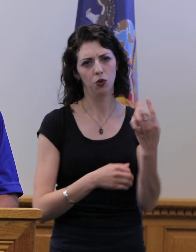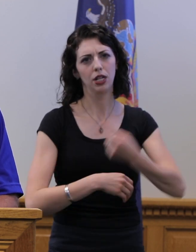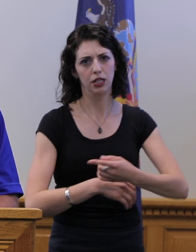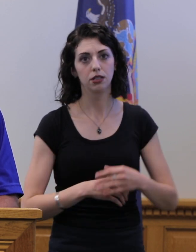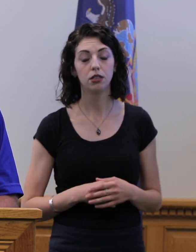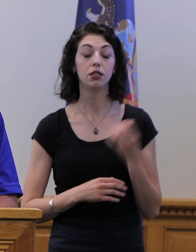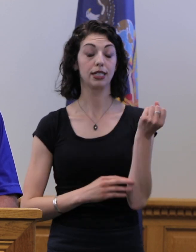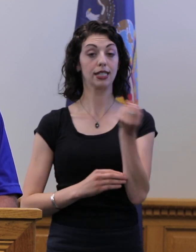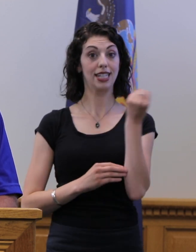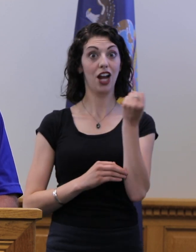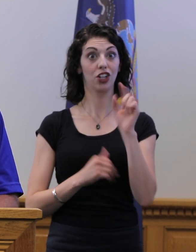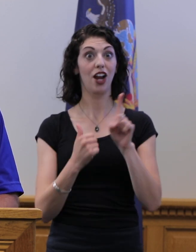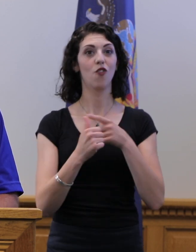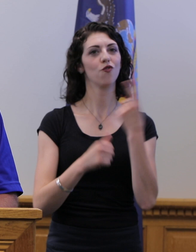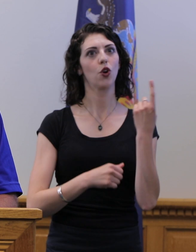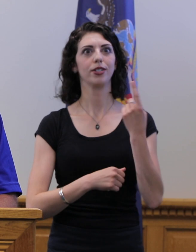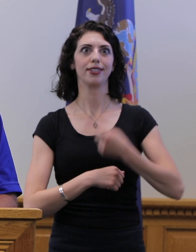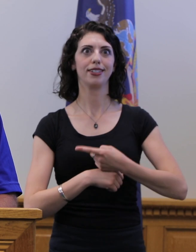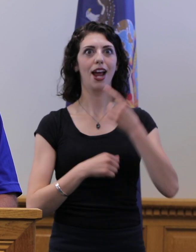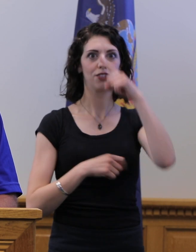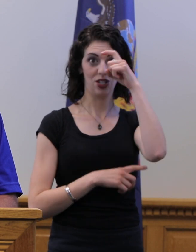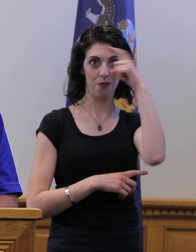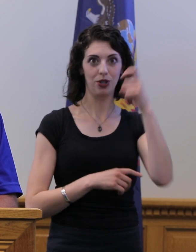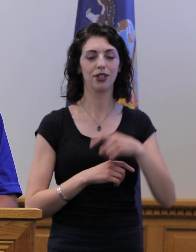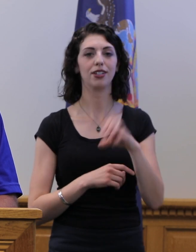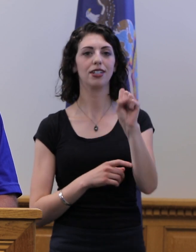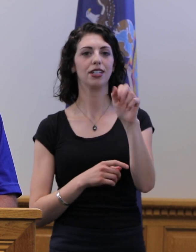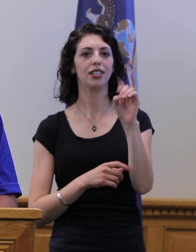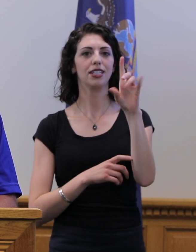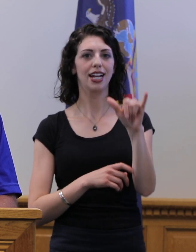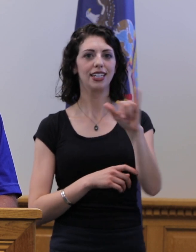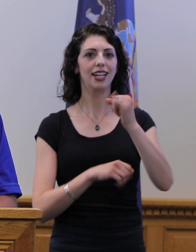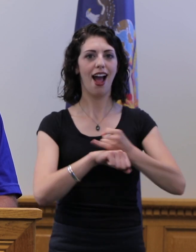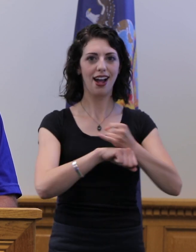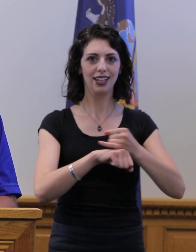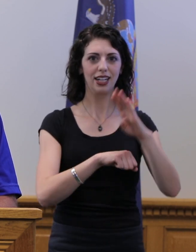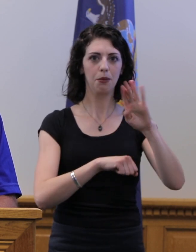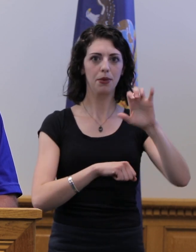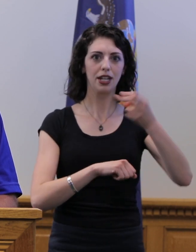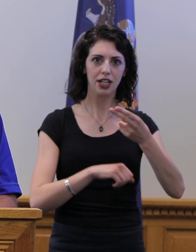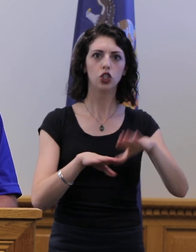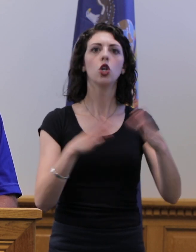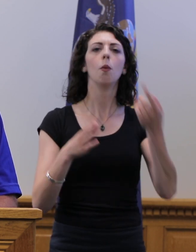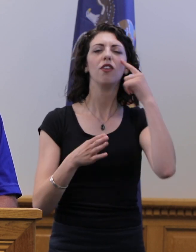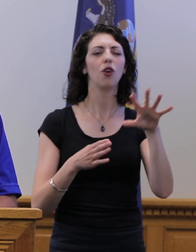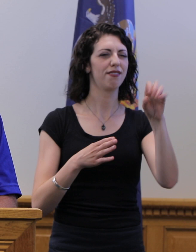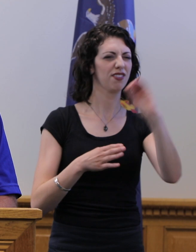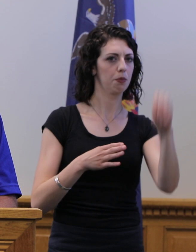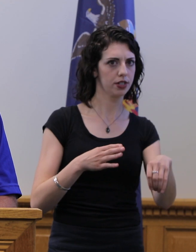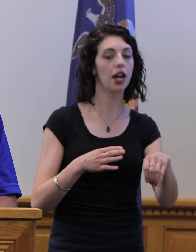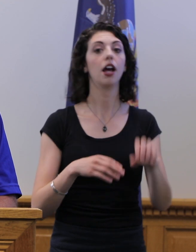is the first official day of summer. Sandy Island Beach is officially open at 50% capacity, and Selkirk